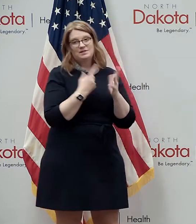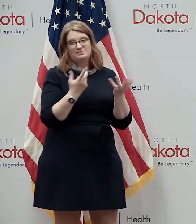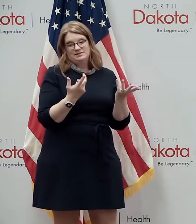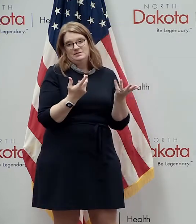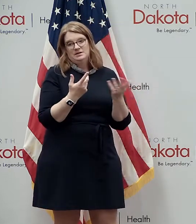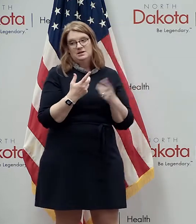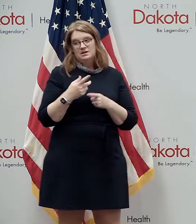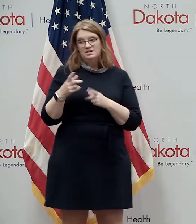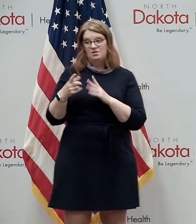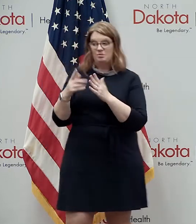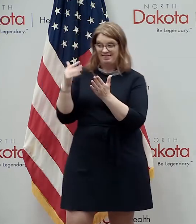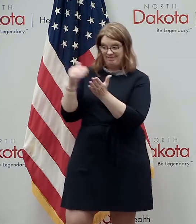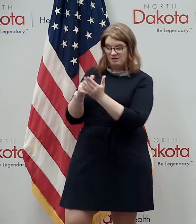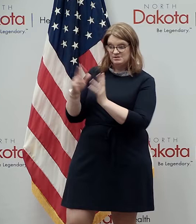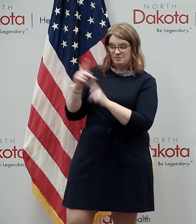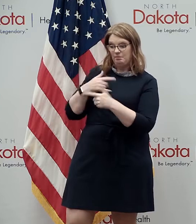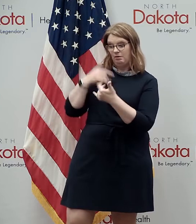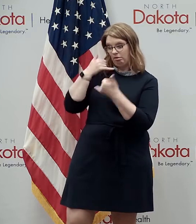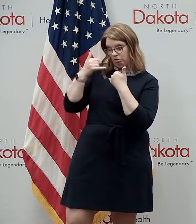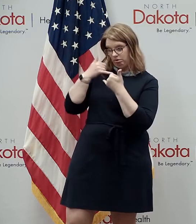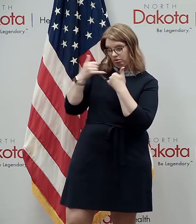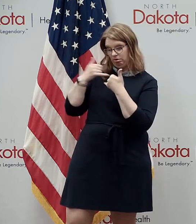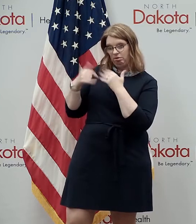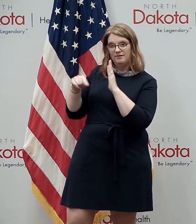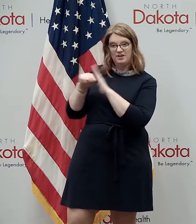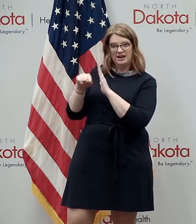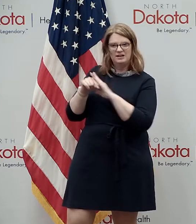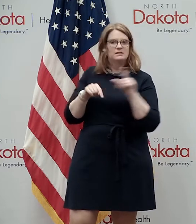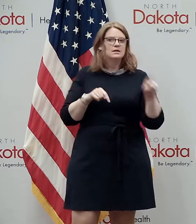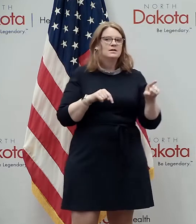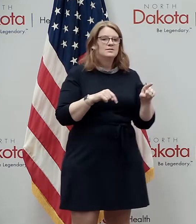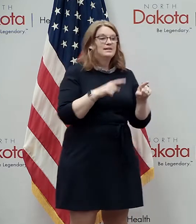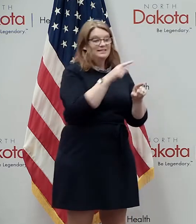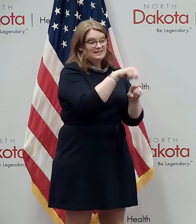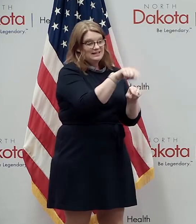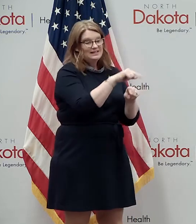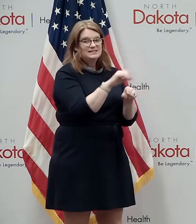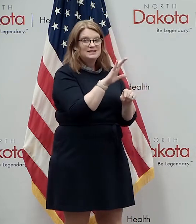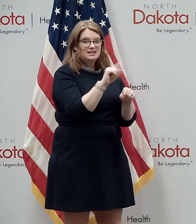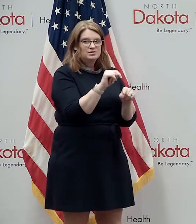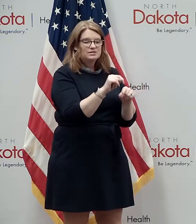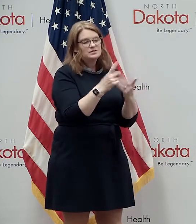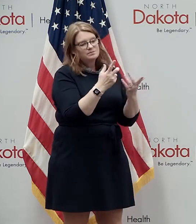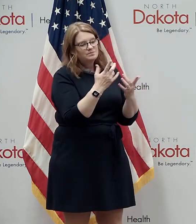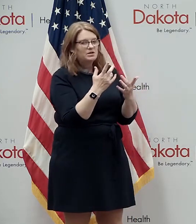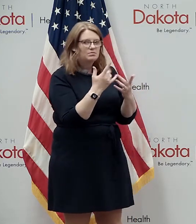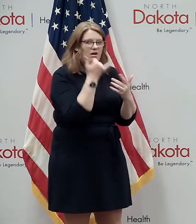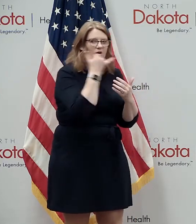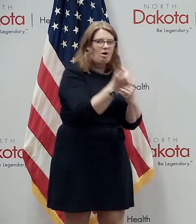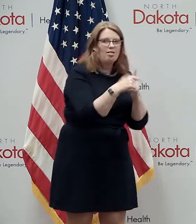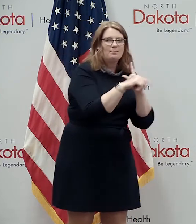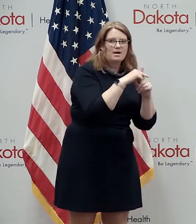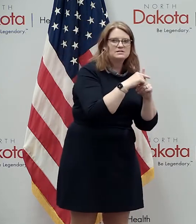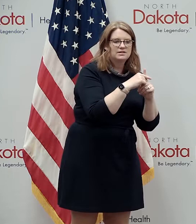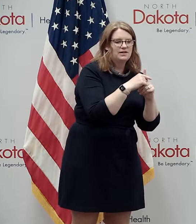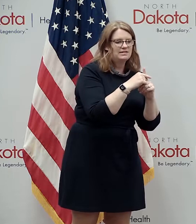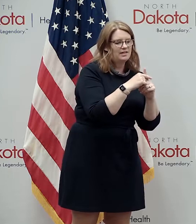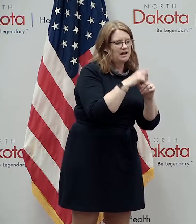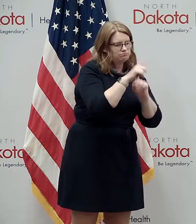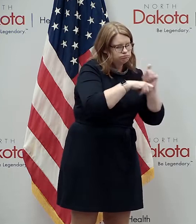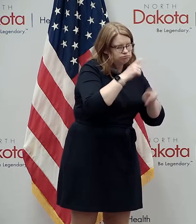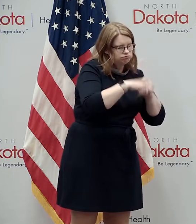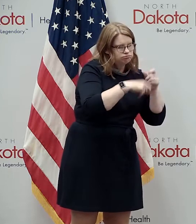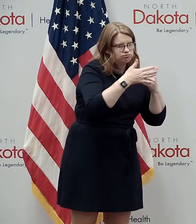with with negatives but we're grateful for this added capacity by this public private partnership and we'll continue this will continue to expand